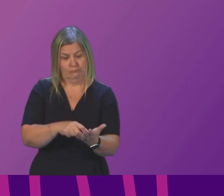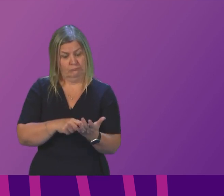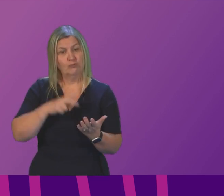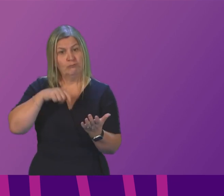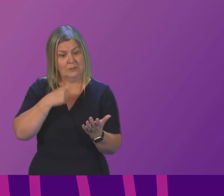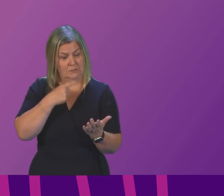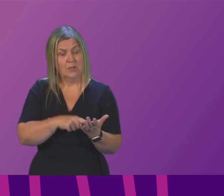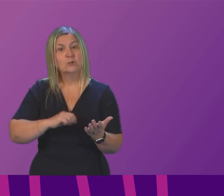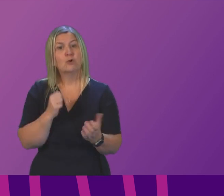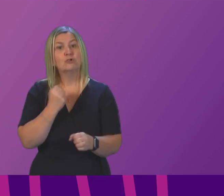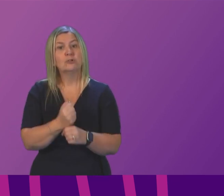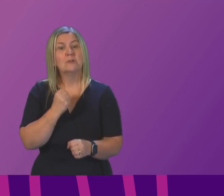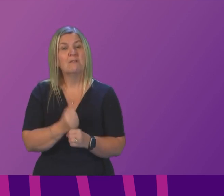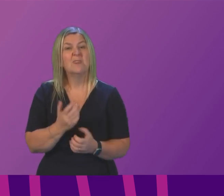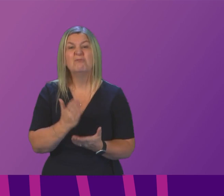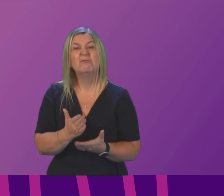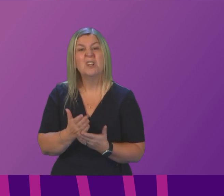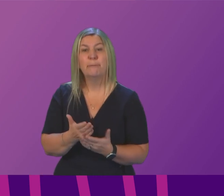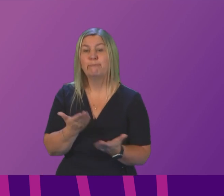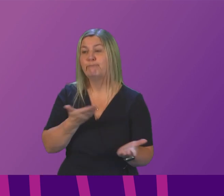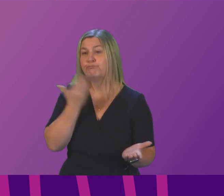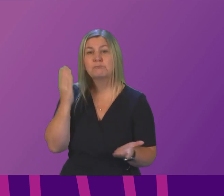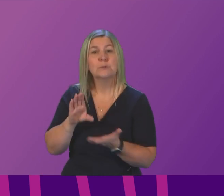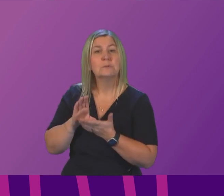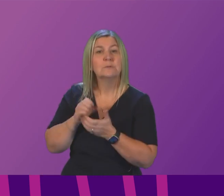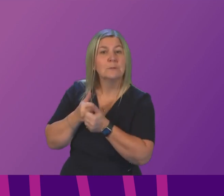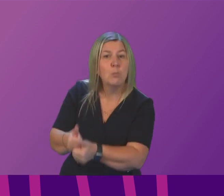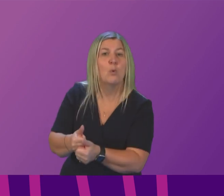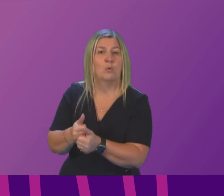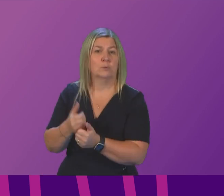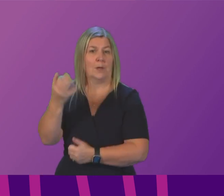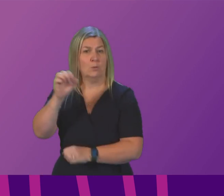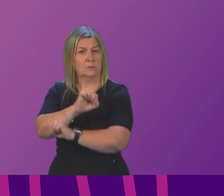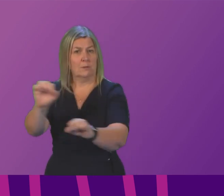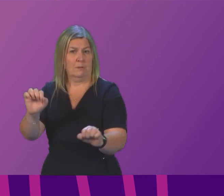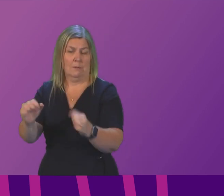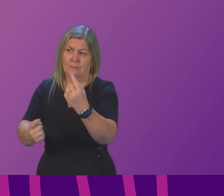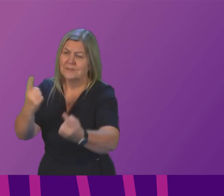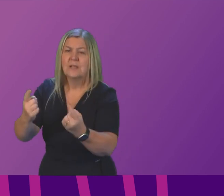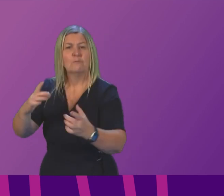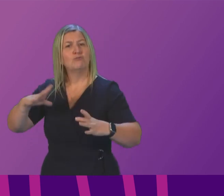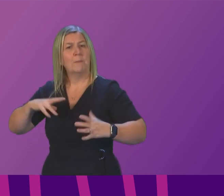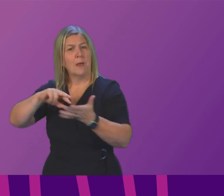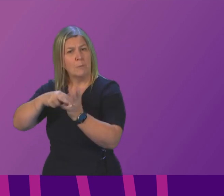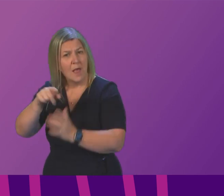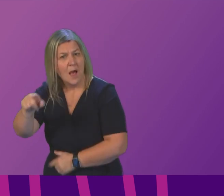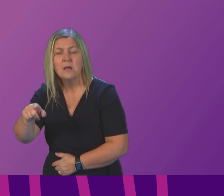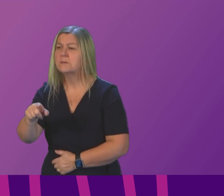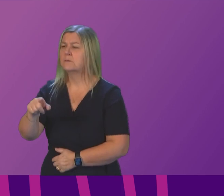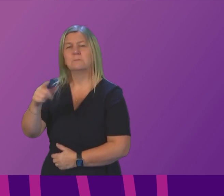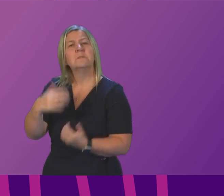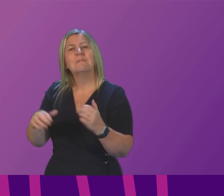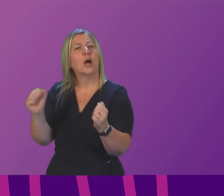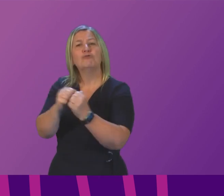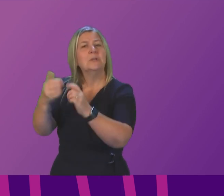has given little or no support to councils in preparing their plans agreed no targets and hasn't